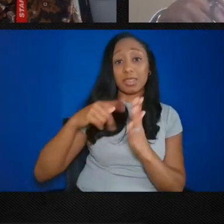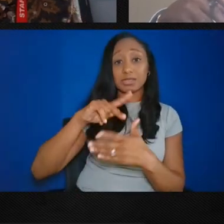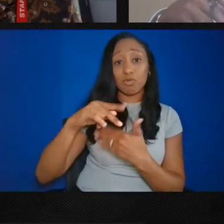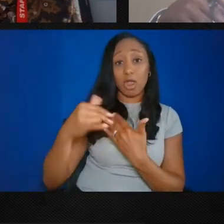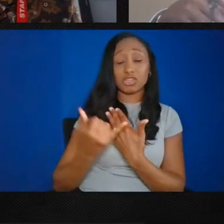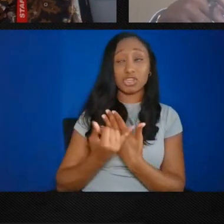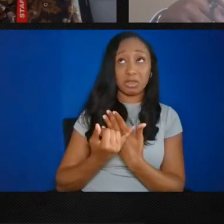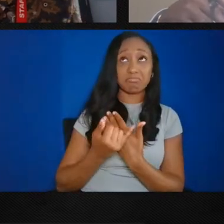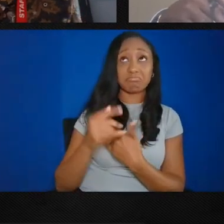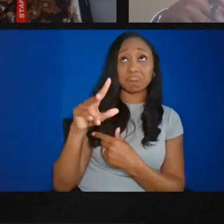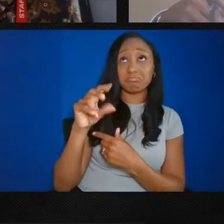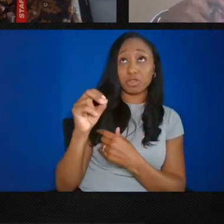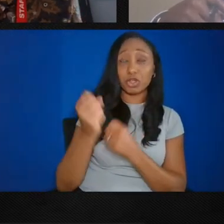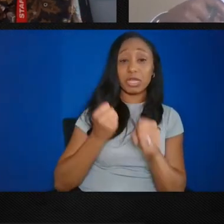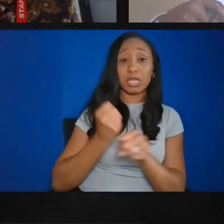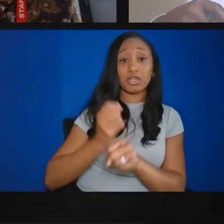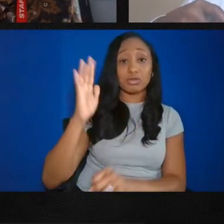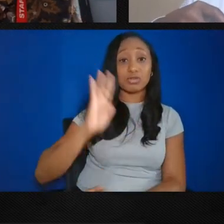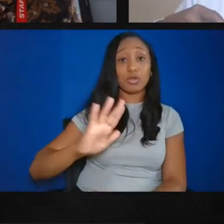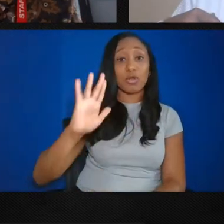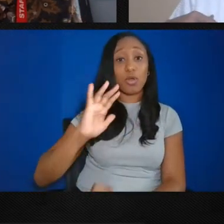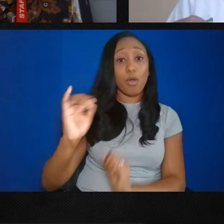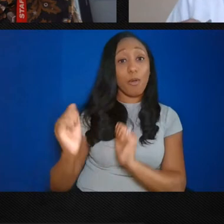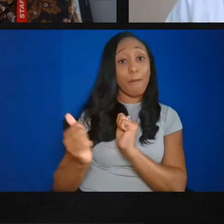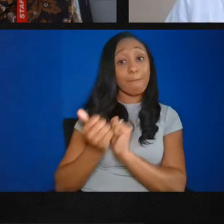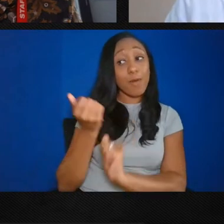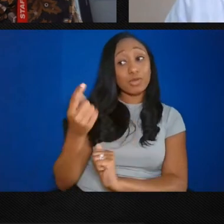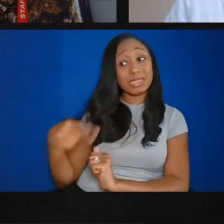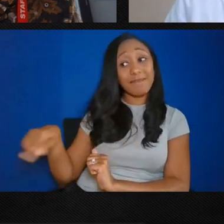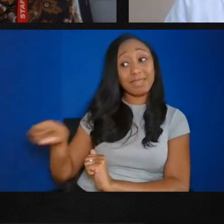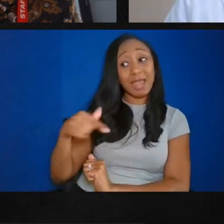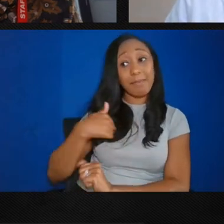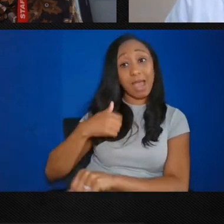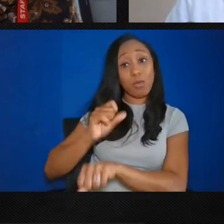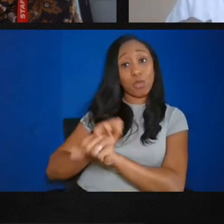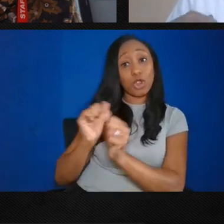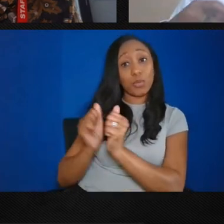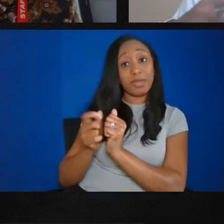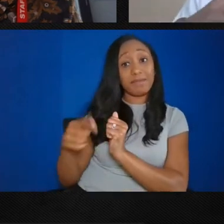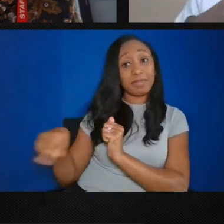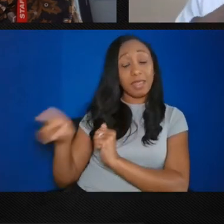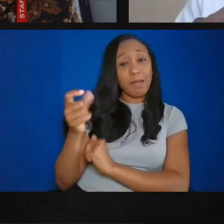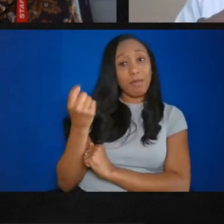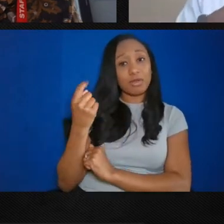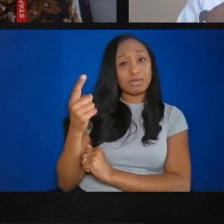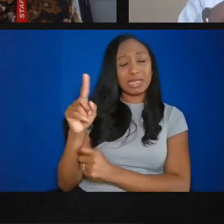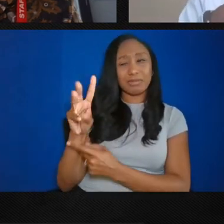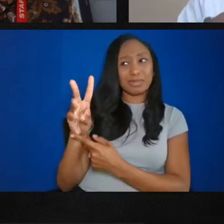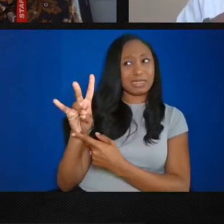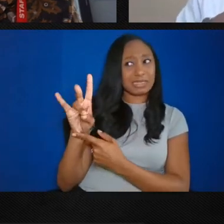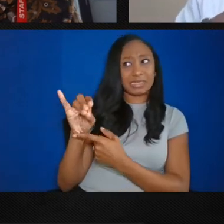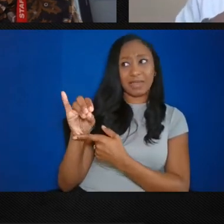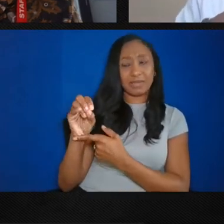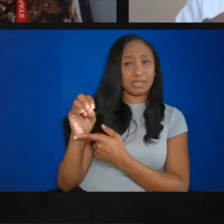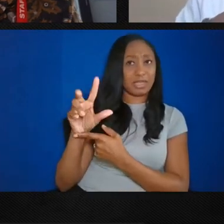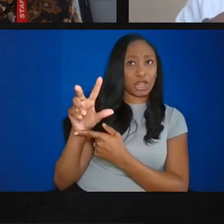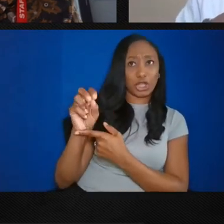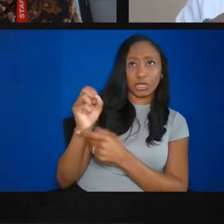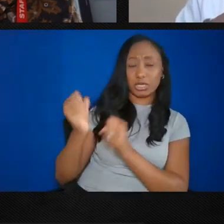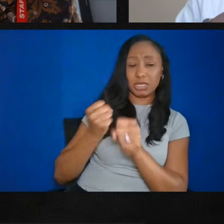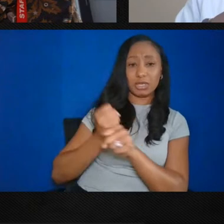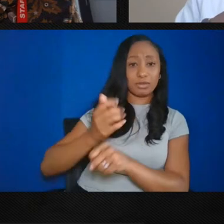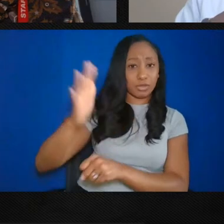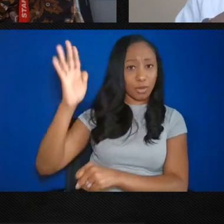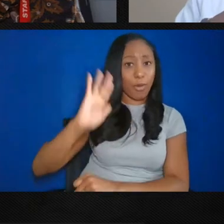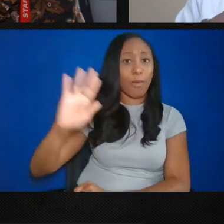most of my informants were 70 years old, 30 years ago. And I'm just so glad that we were able